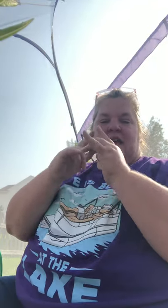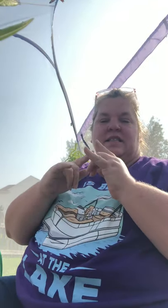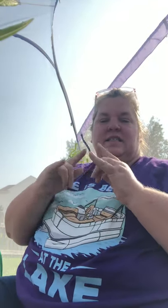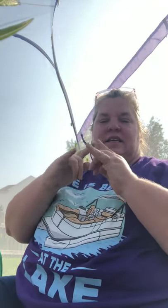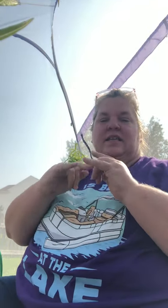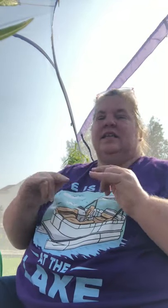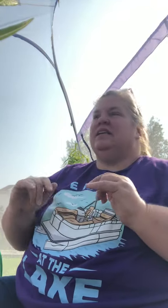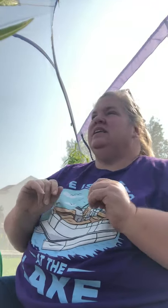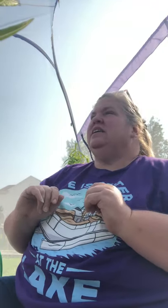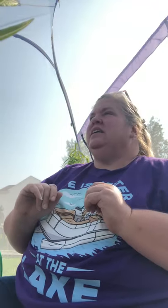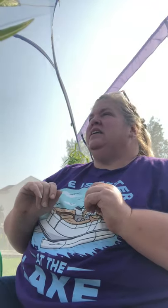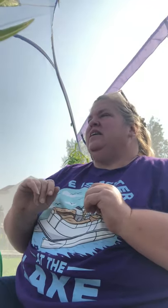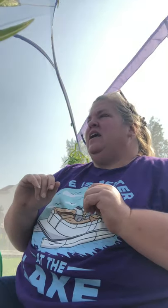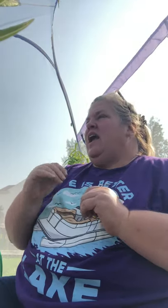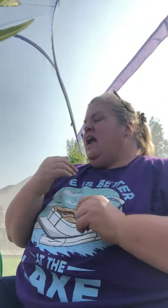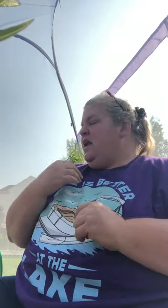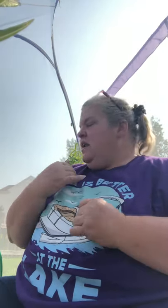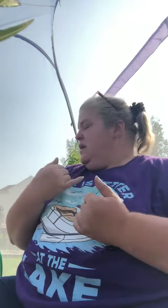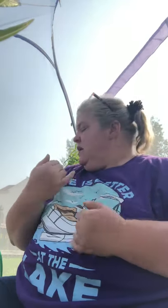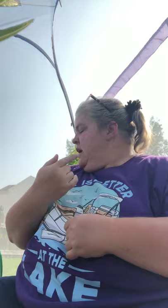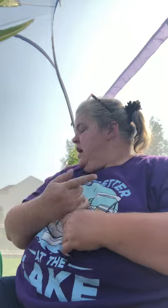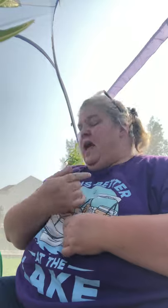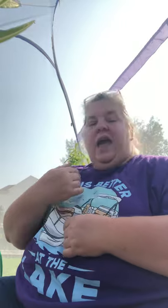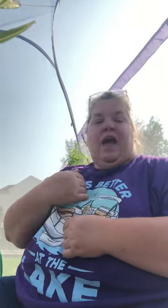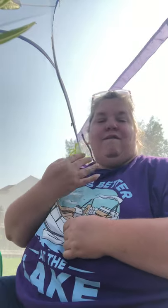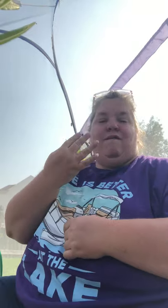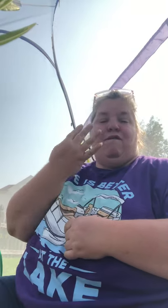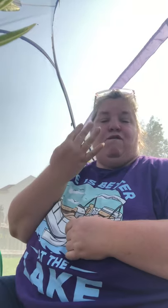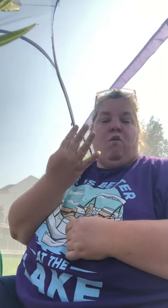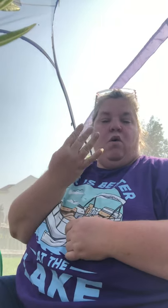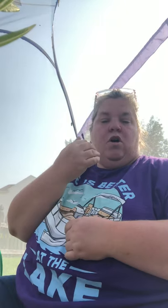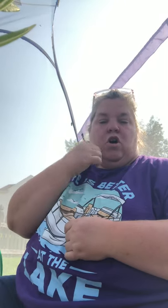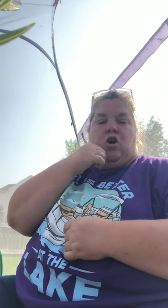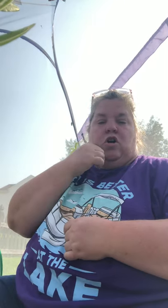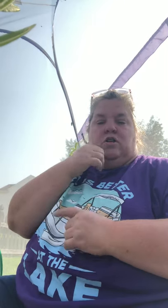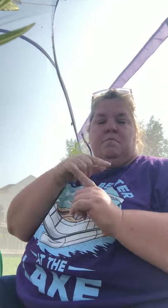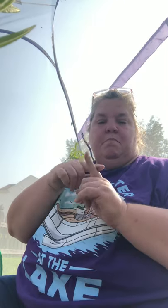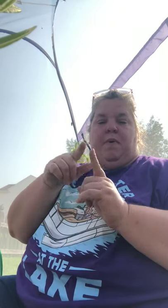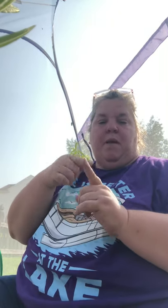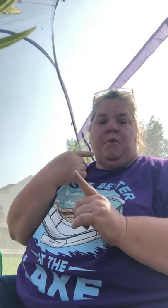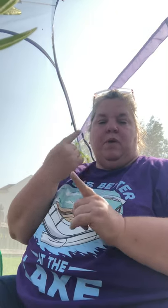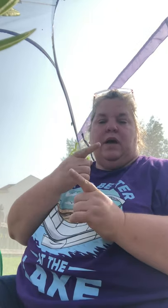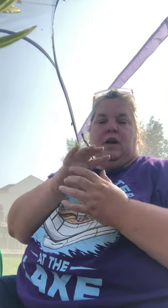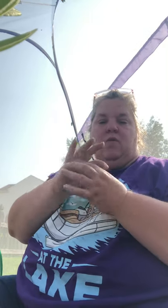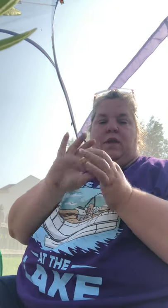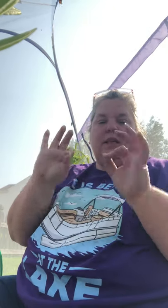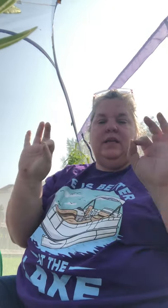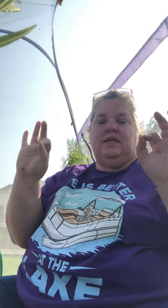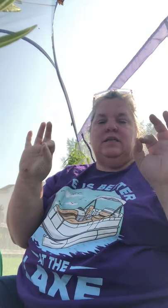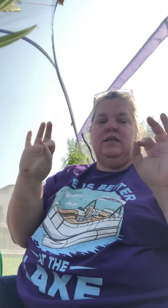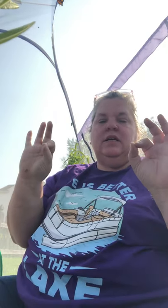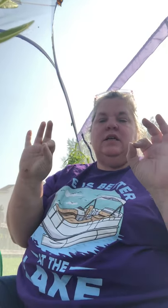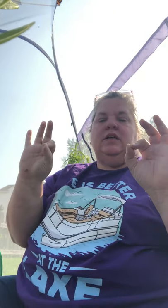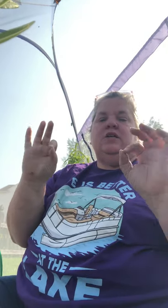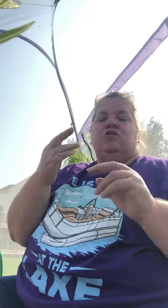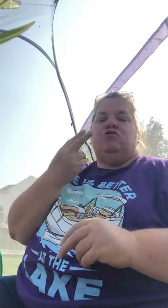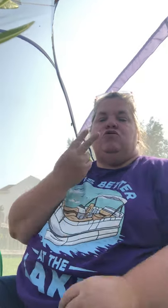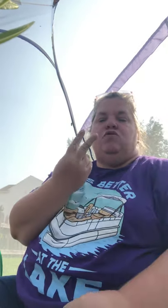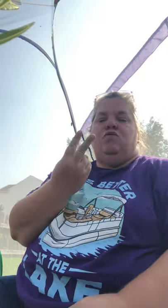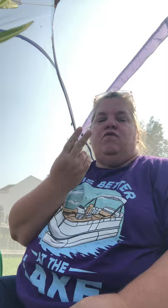and today I have four girls but I'm only gonna release two of